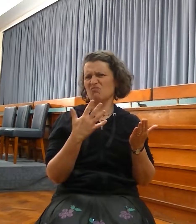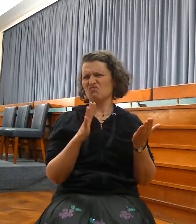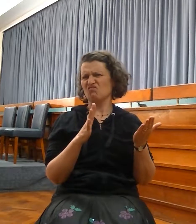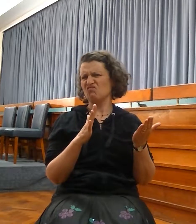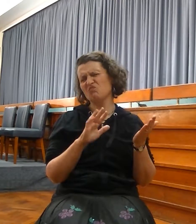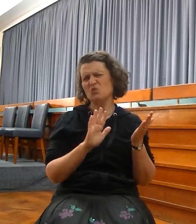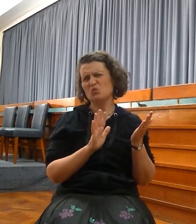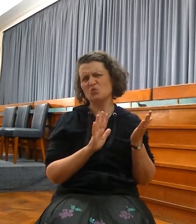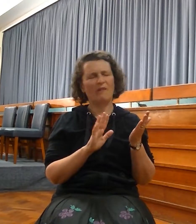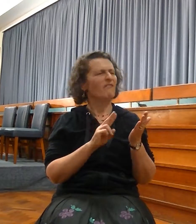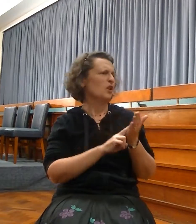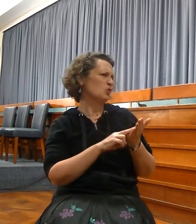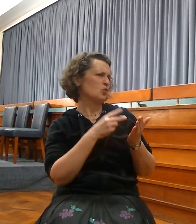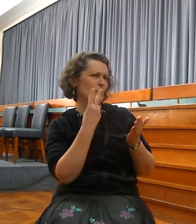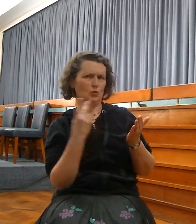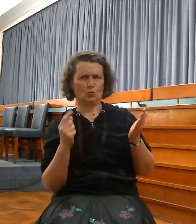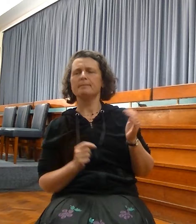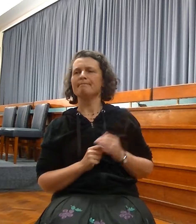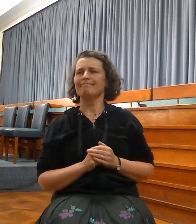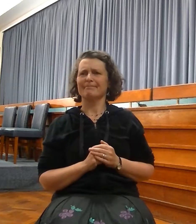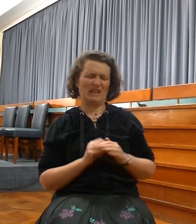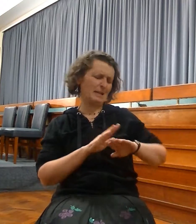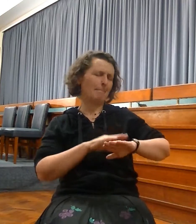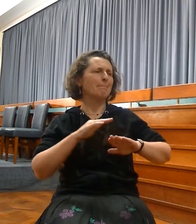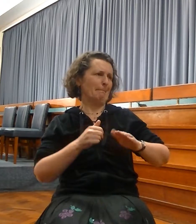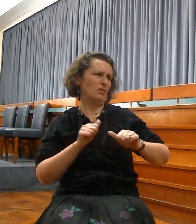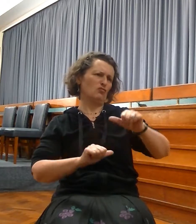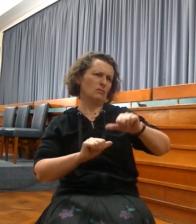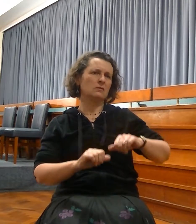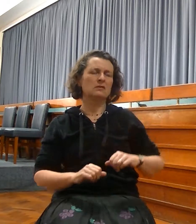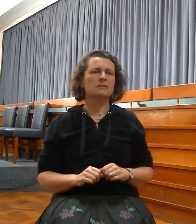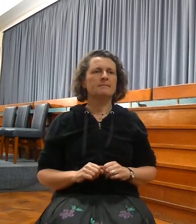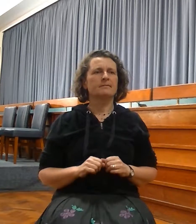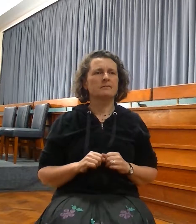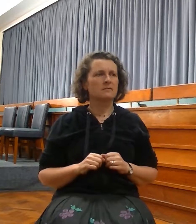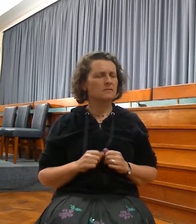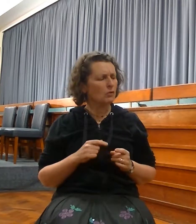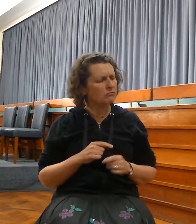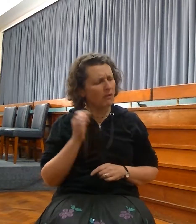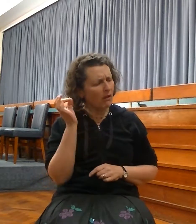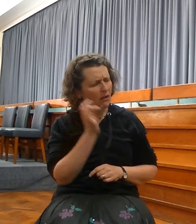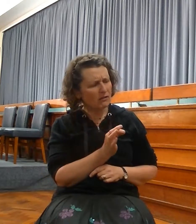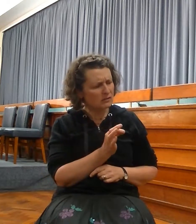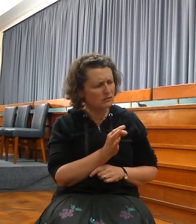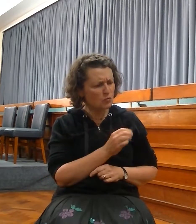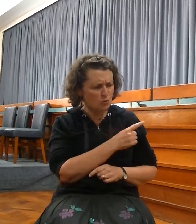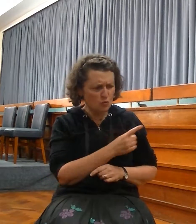22, for once at a time. How long would thou go about, O thou backsliding daughter?